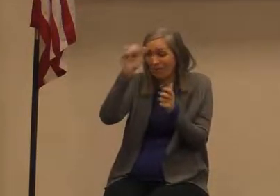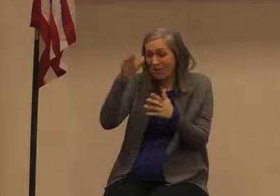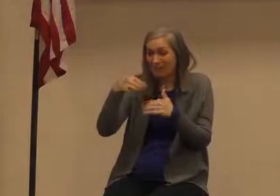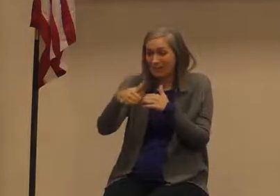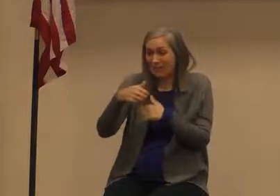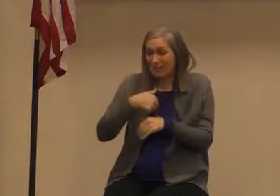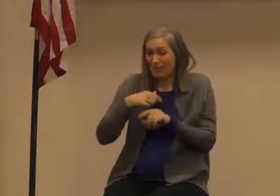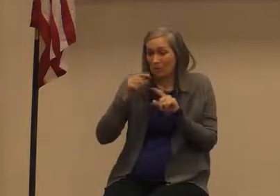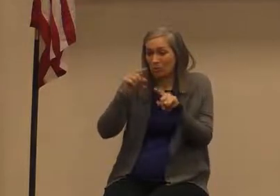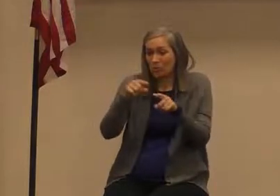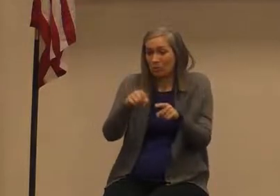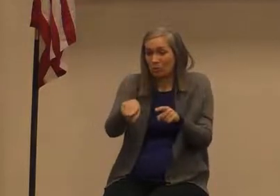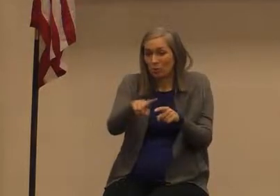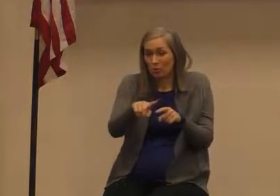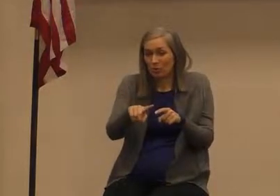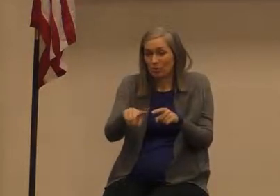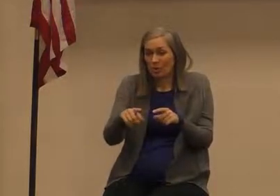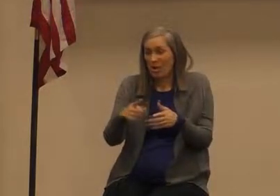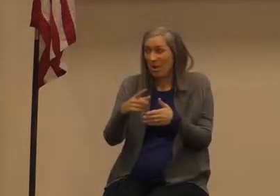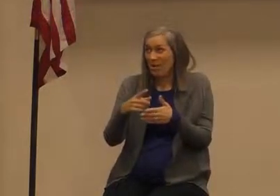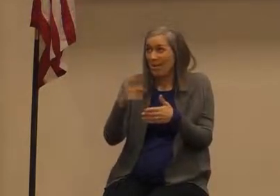because God wants to commission Moses